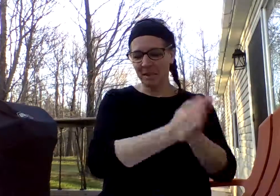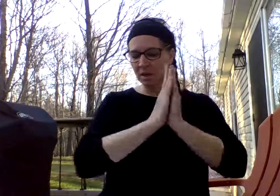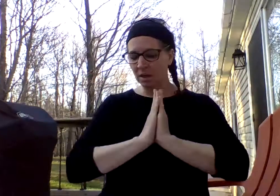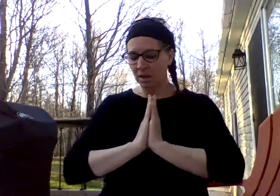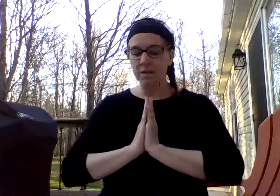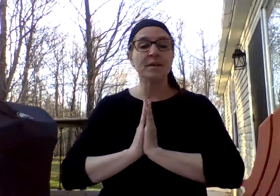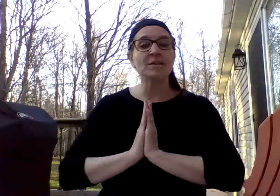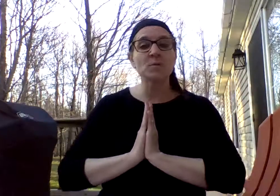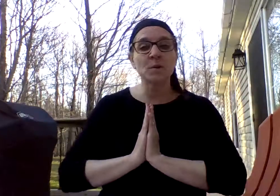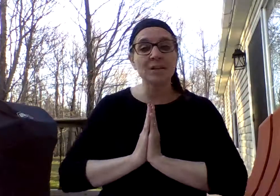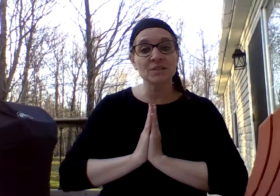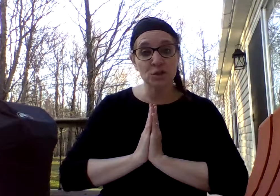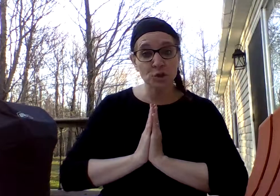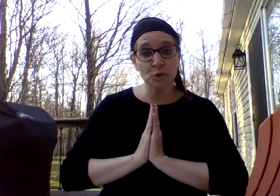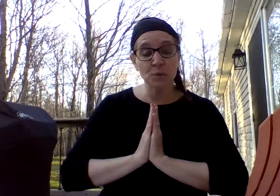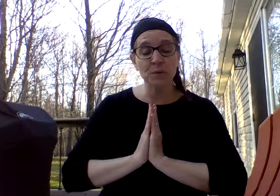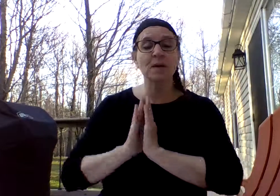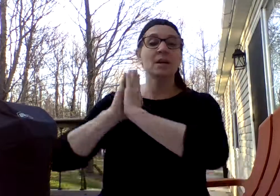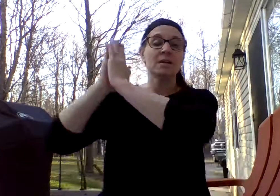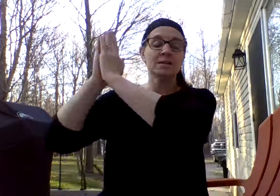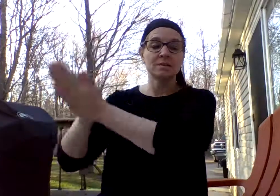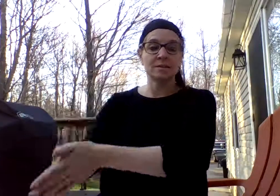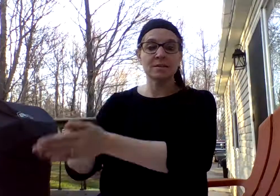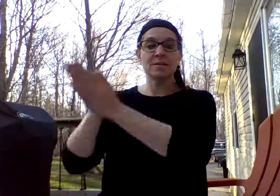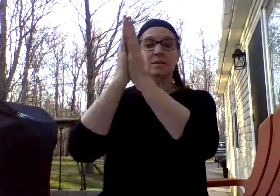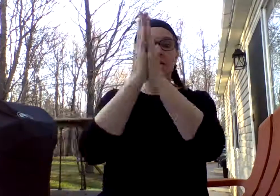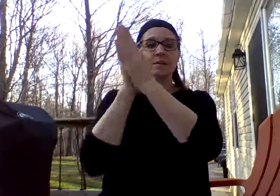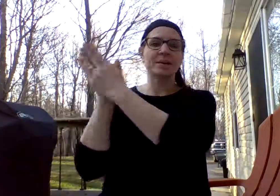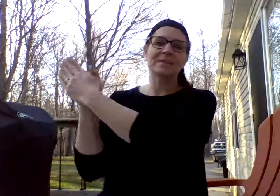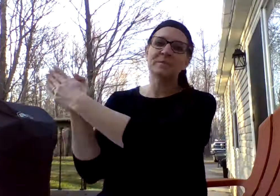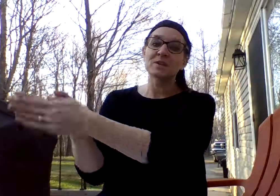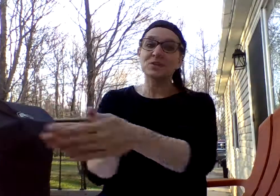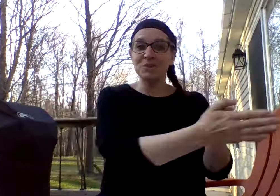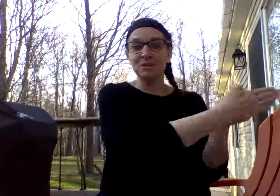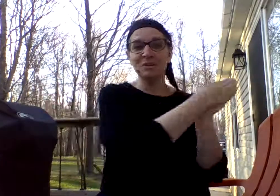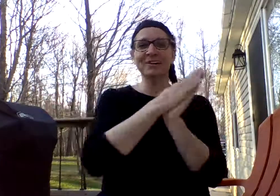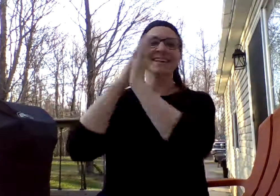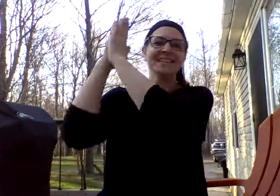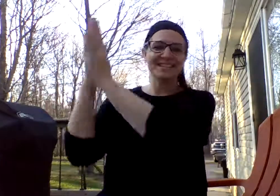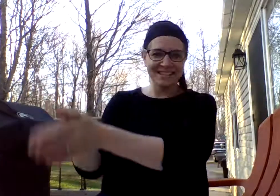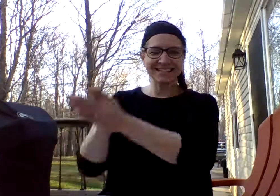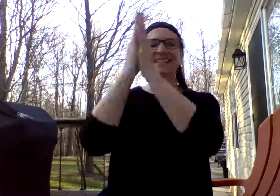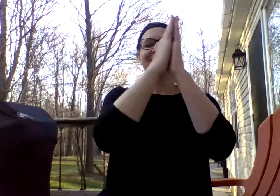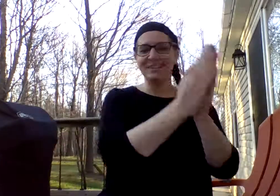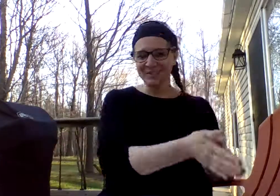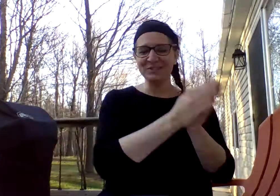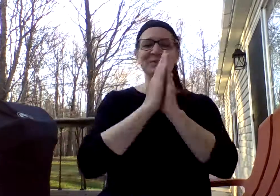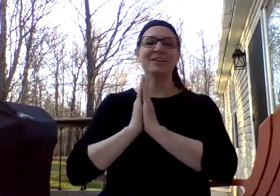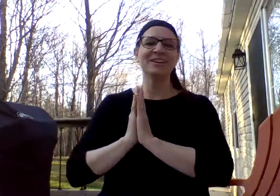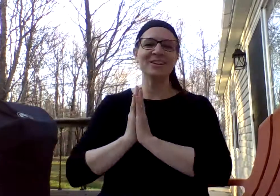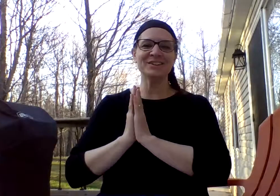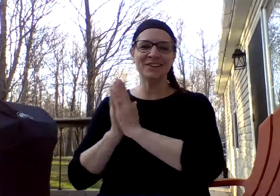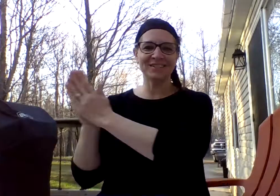The next word is zoo. Z, or wait, zoo. Z, U. Your turn.